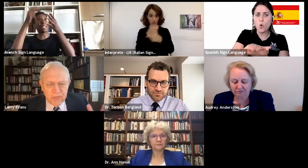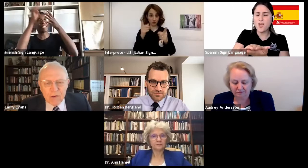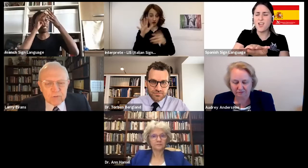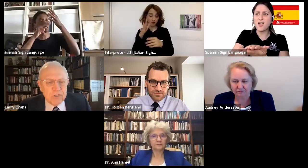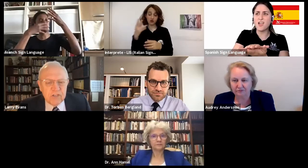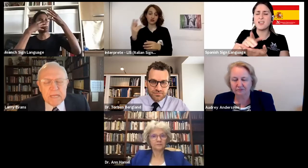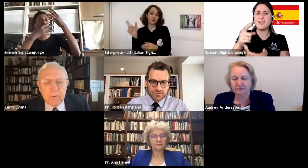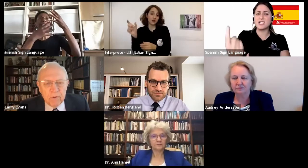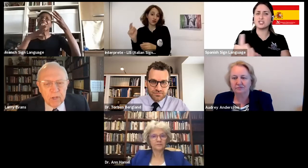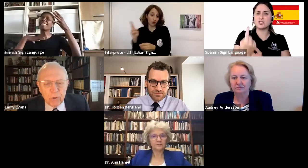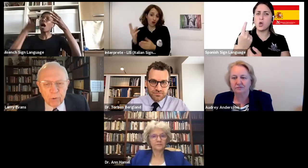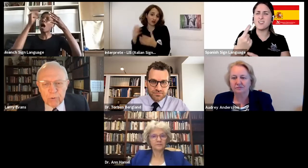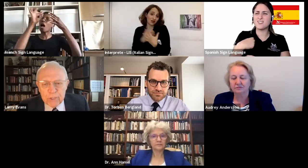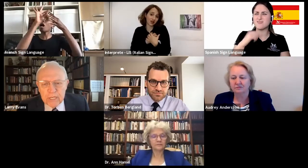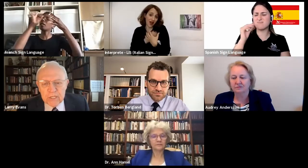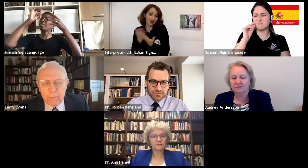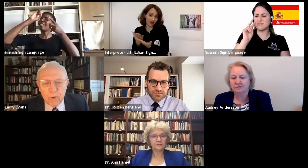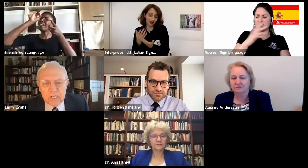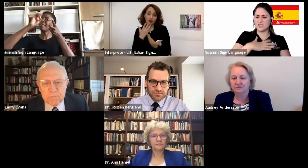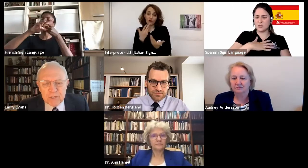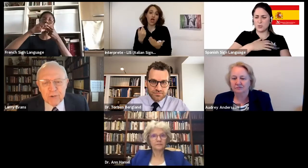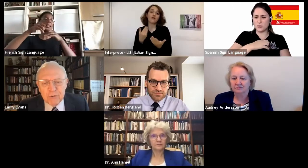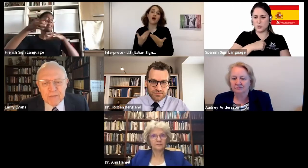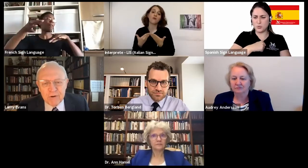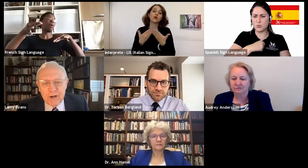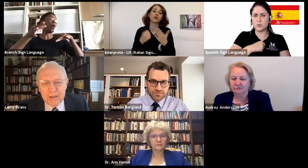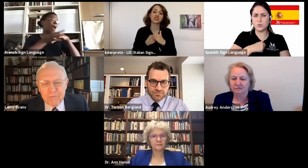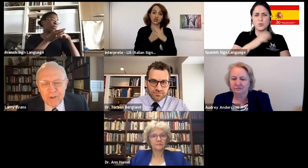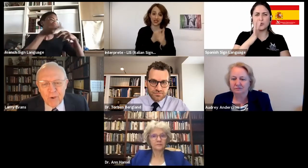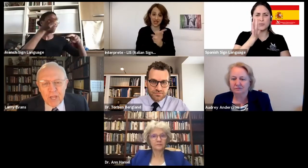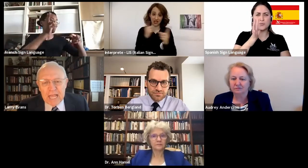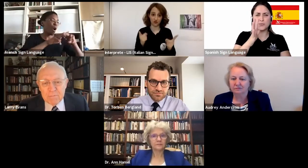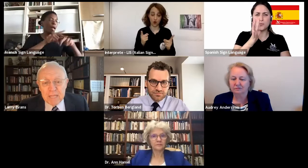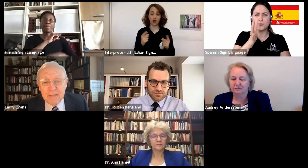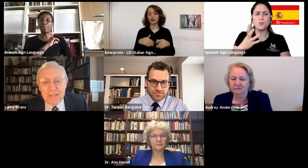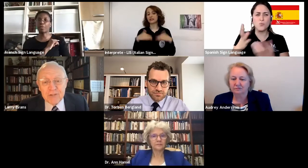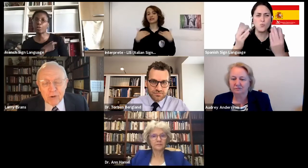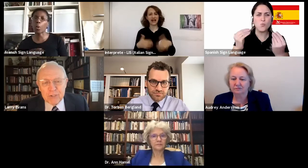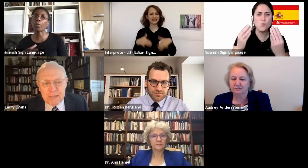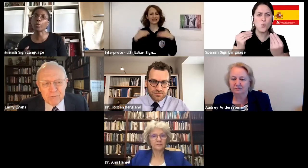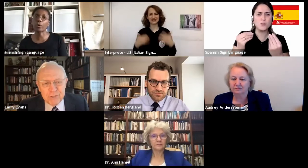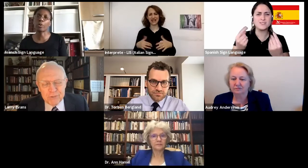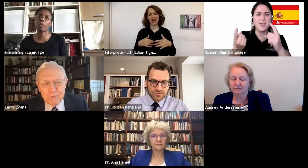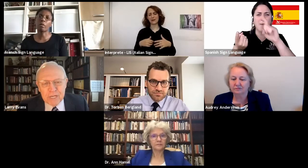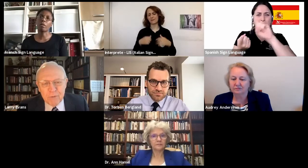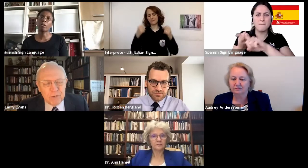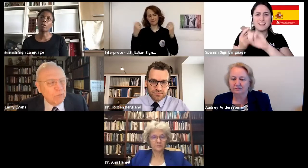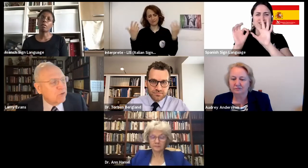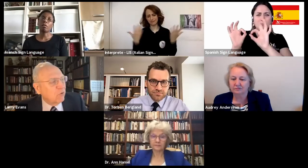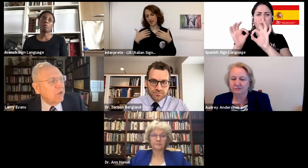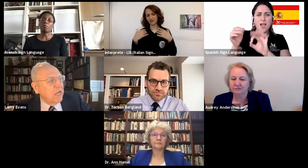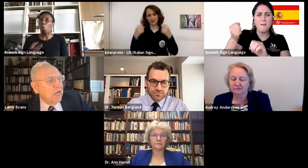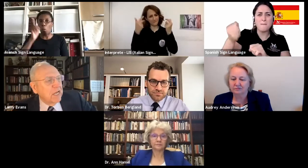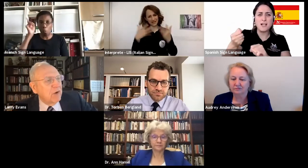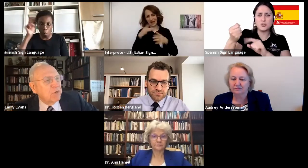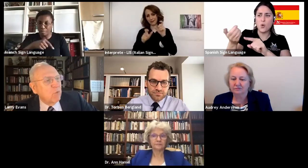There's thousands of people losing someone special in their life. And many of these are spouses. What can we do?